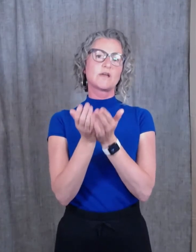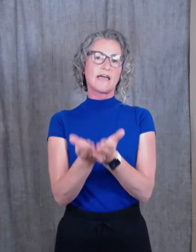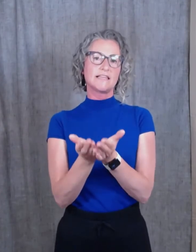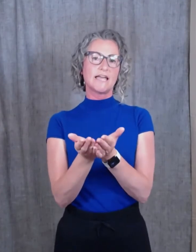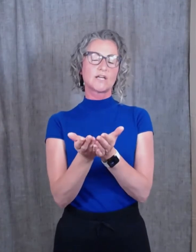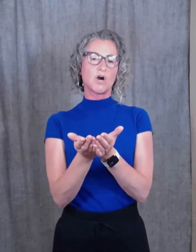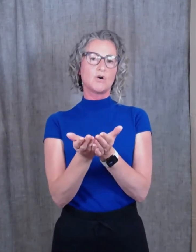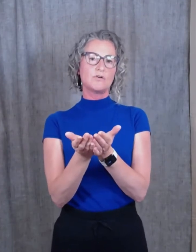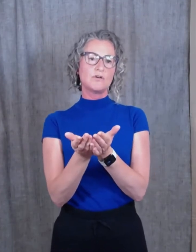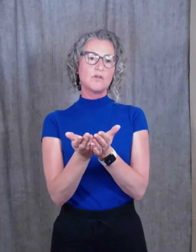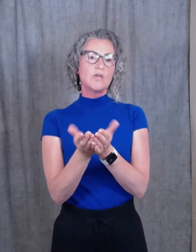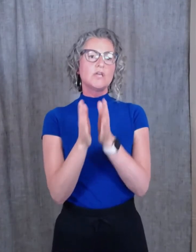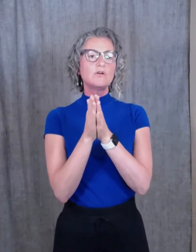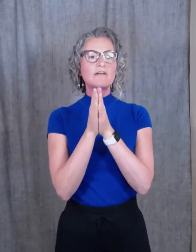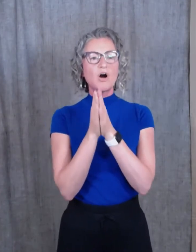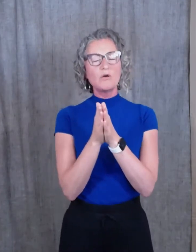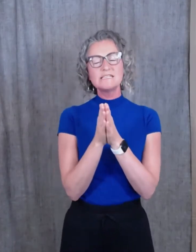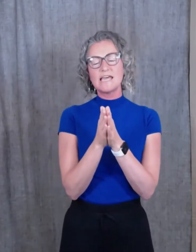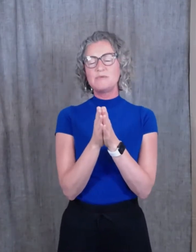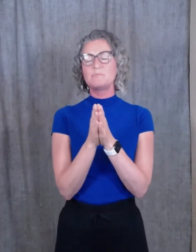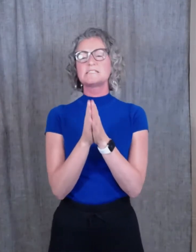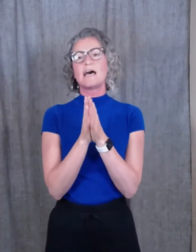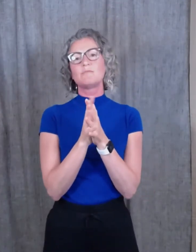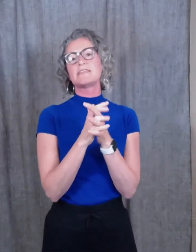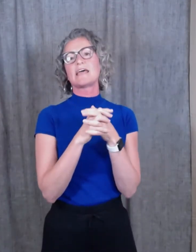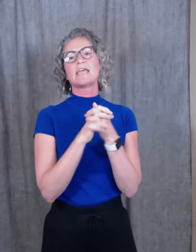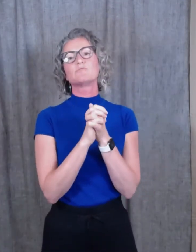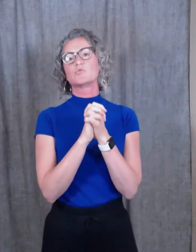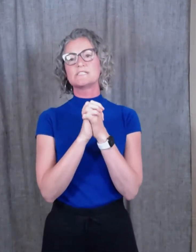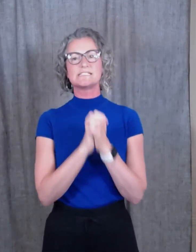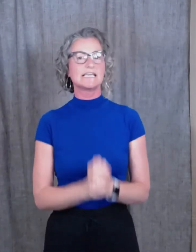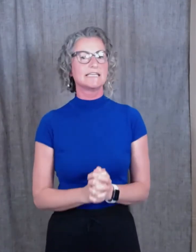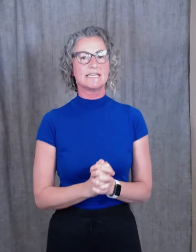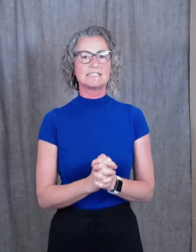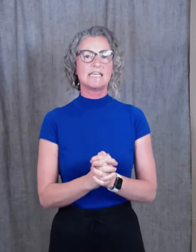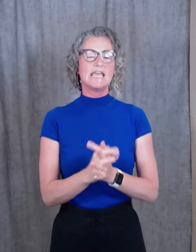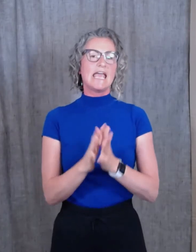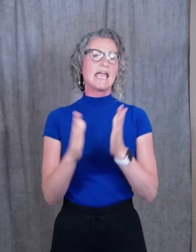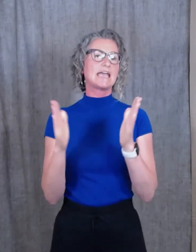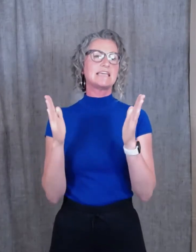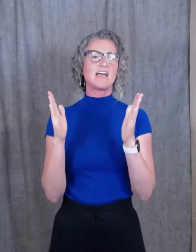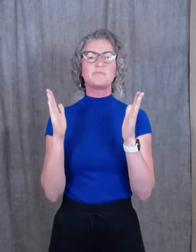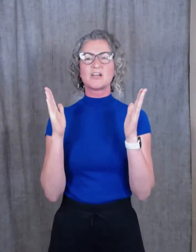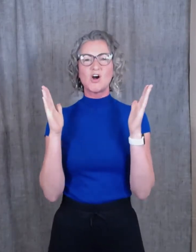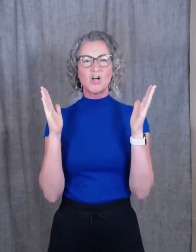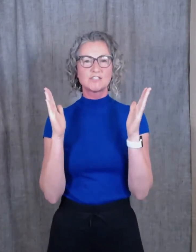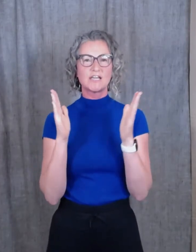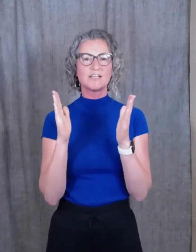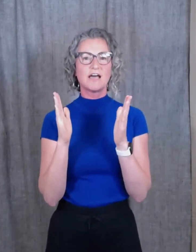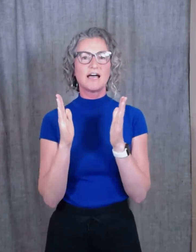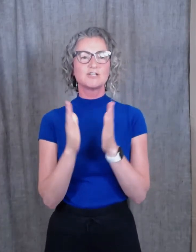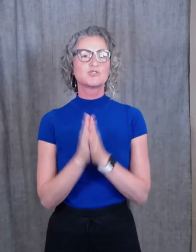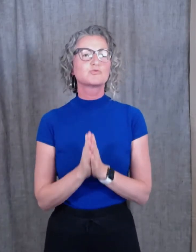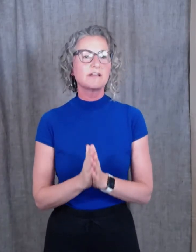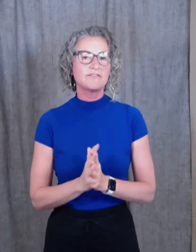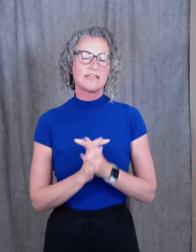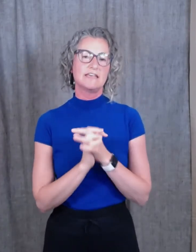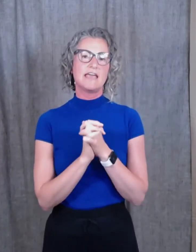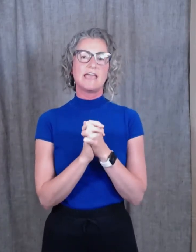I let go. You know, I've always had people tell me that I am resilient. And I've been called driven and